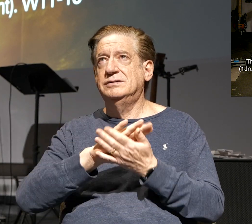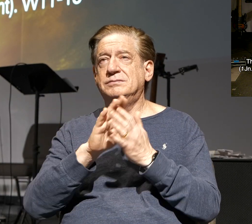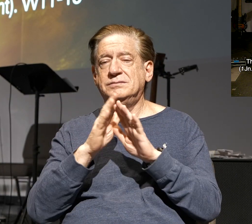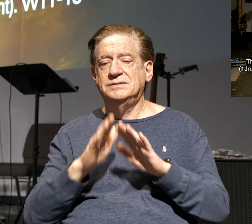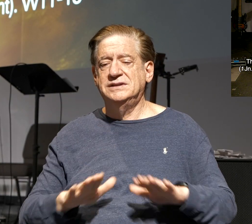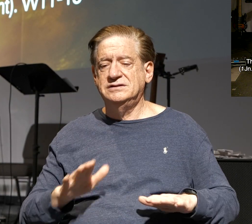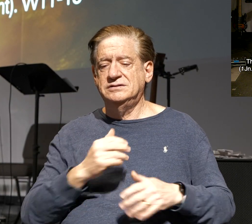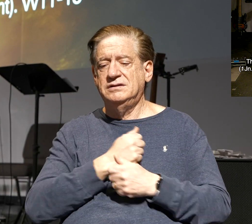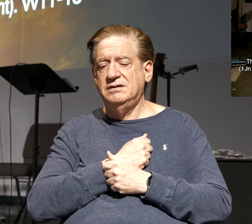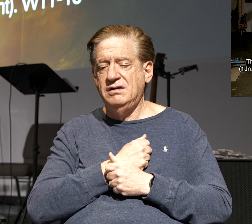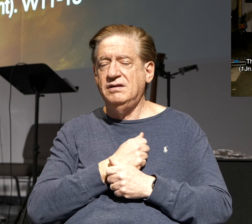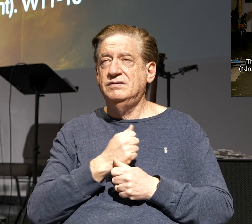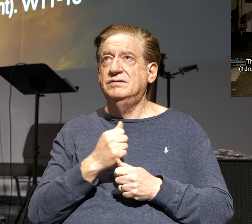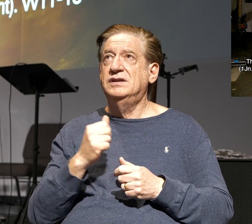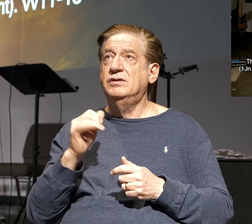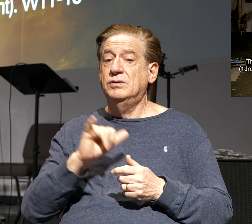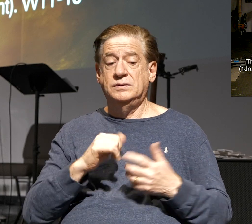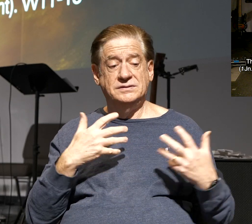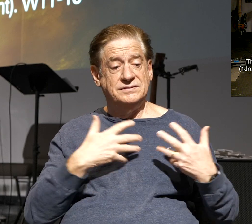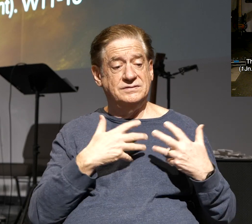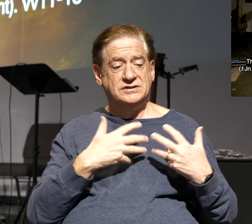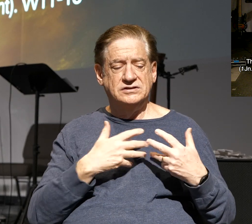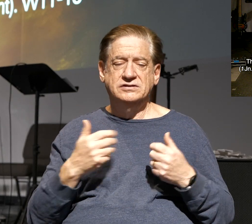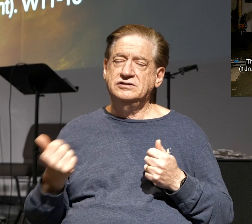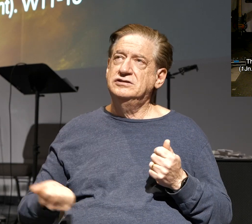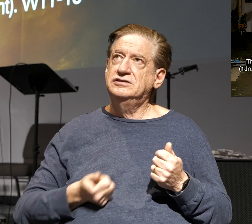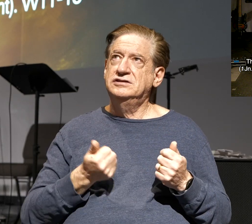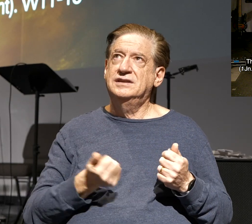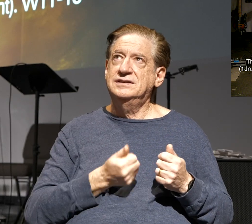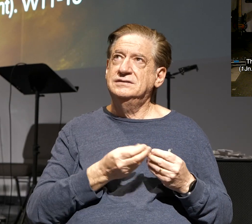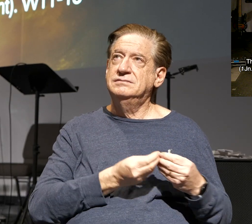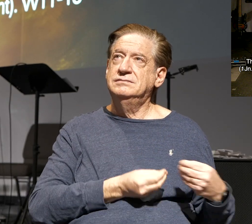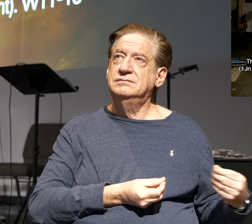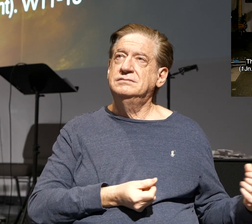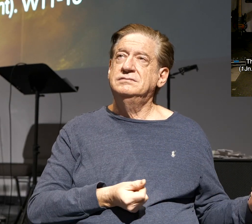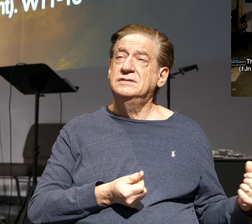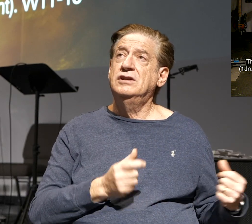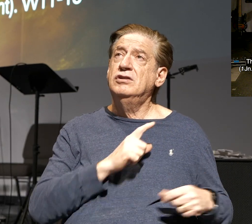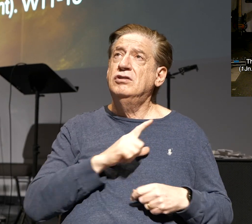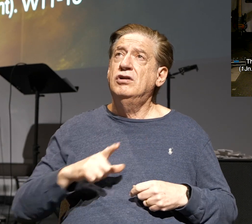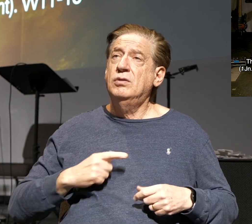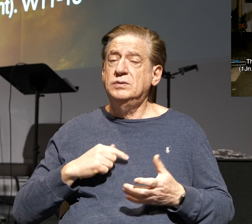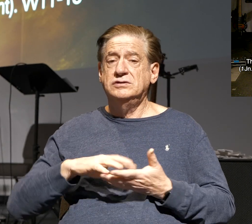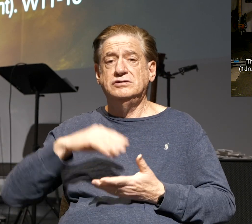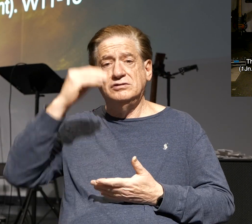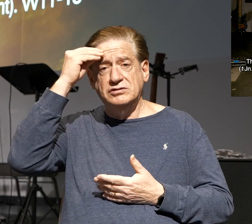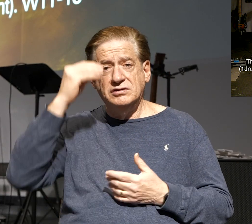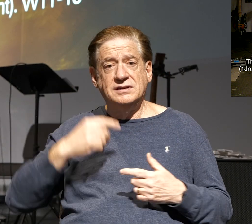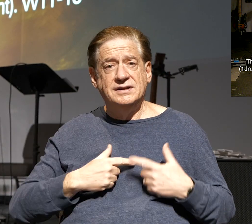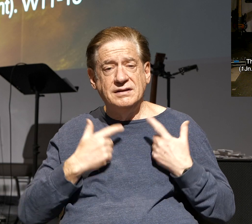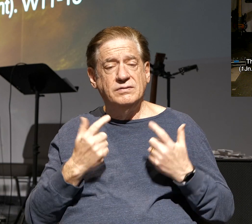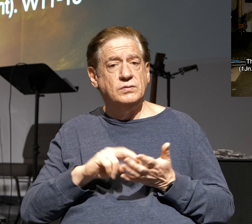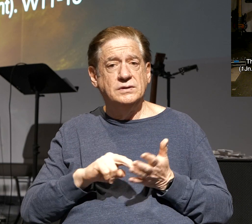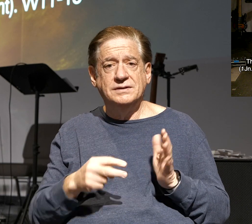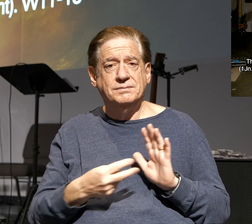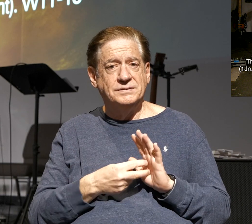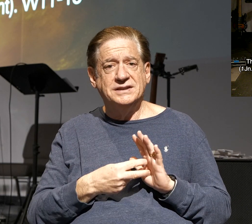Your love to chase away those fears. And Lord, as we learn and live what it means,